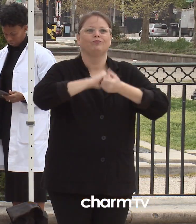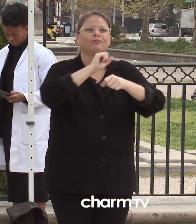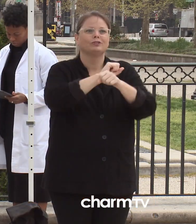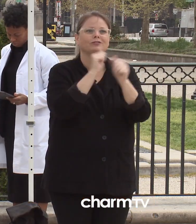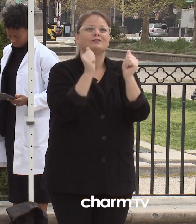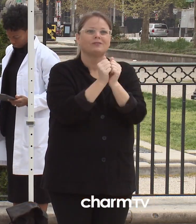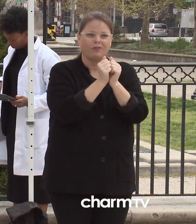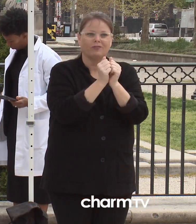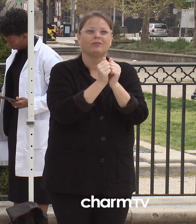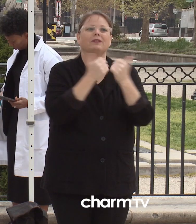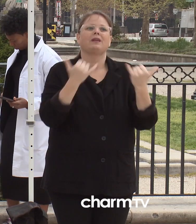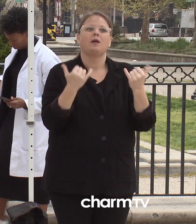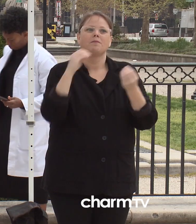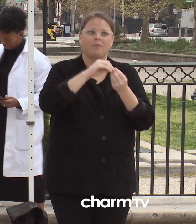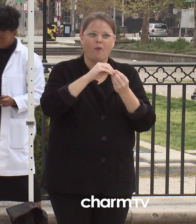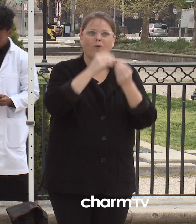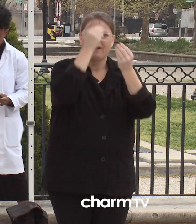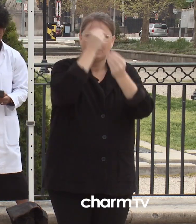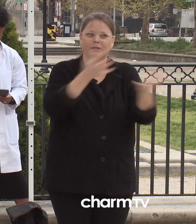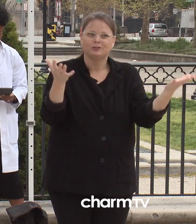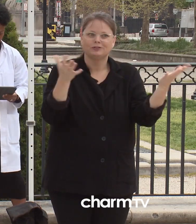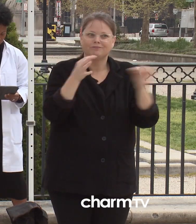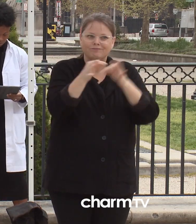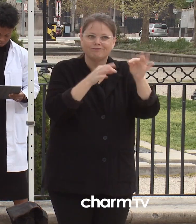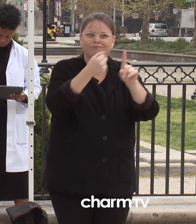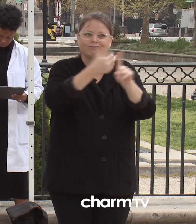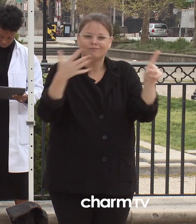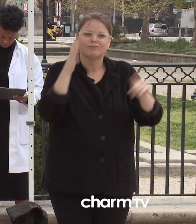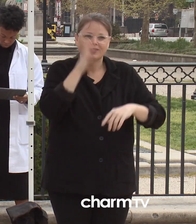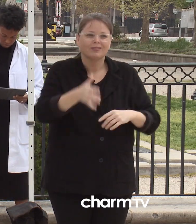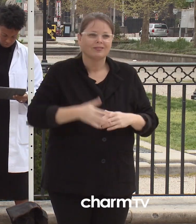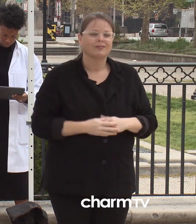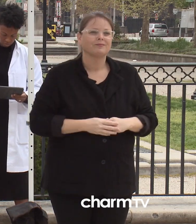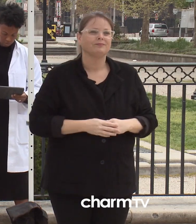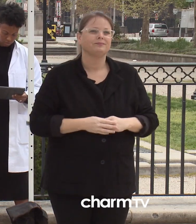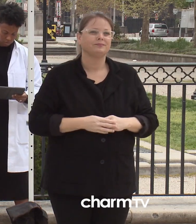offer more information about the program and what it means for our residents.